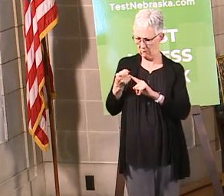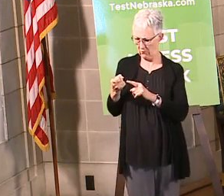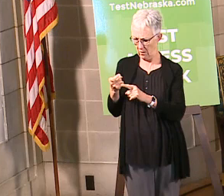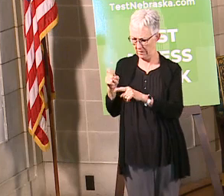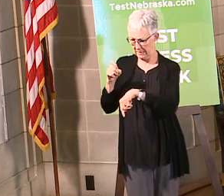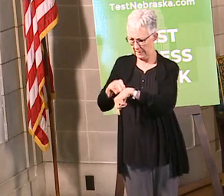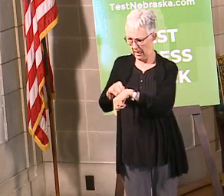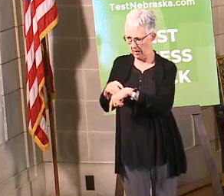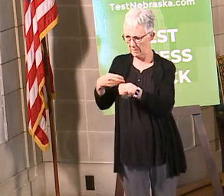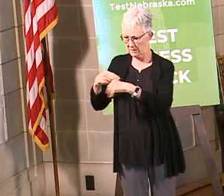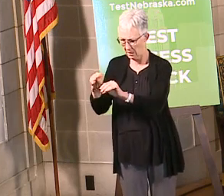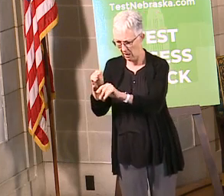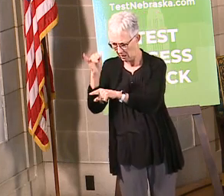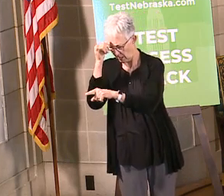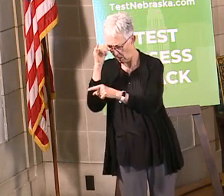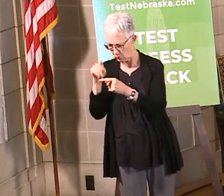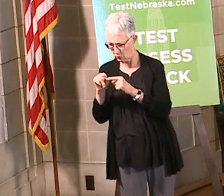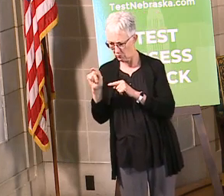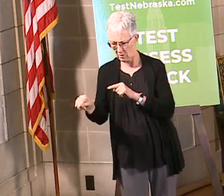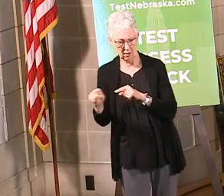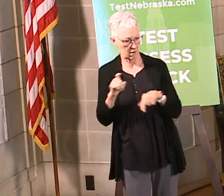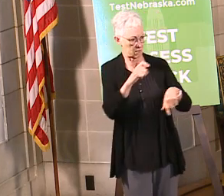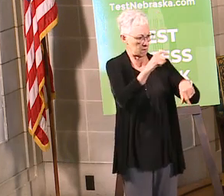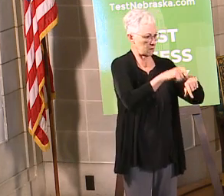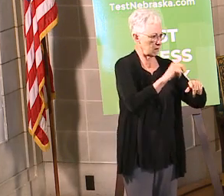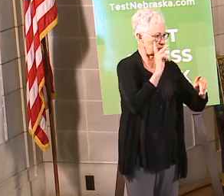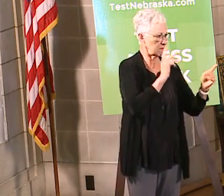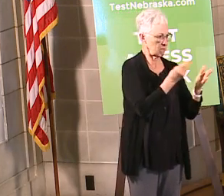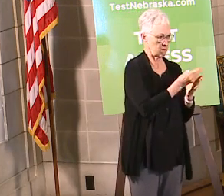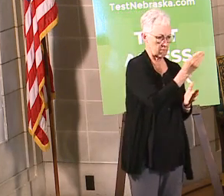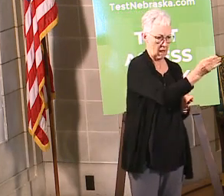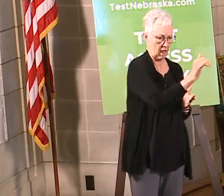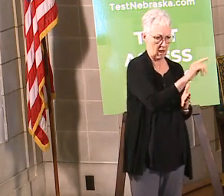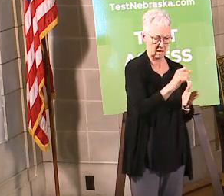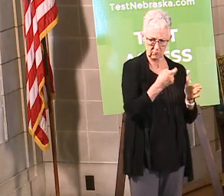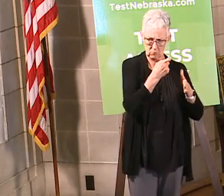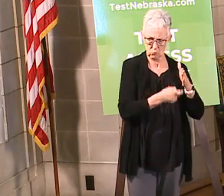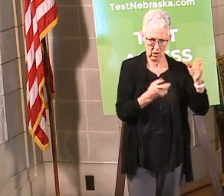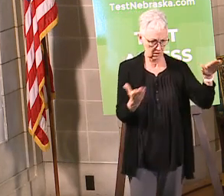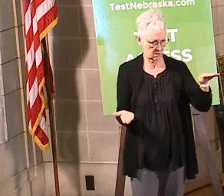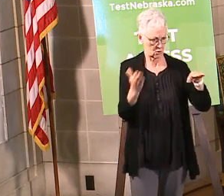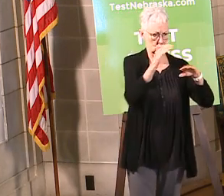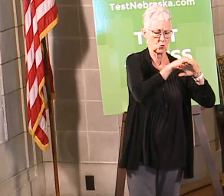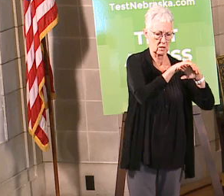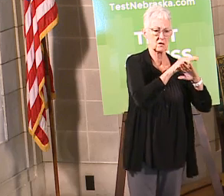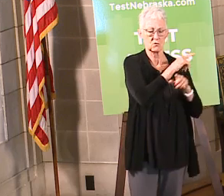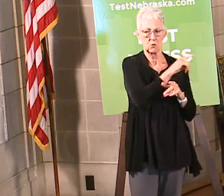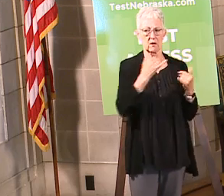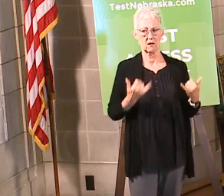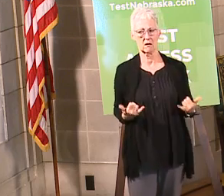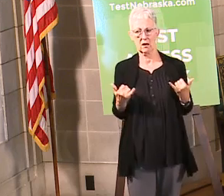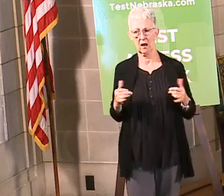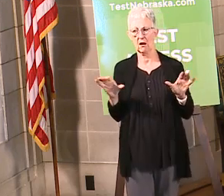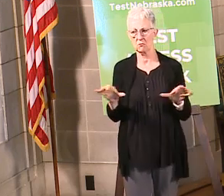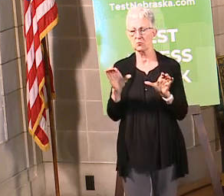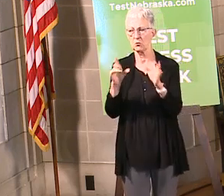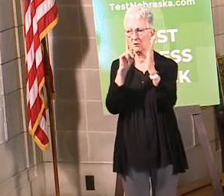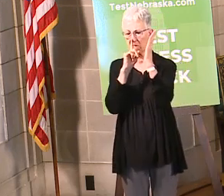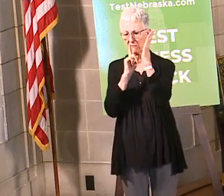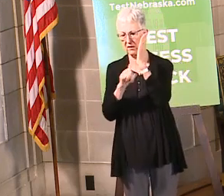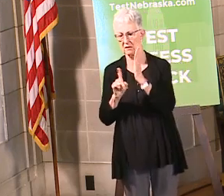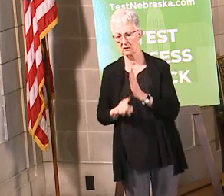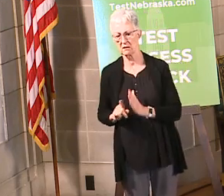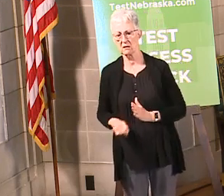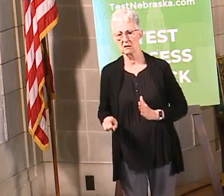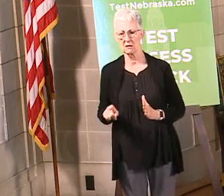other states to set a letter in to the Department of Justice, the U.S. Department of Justice, to do an investigation with regard to pricing in